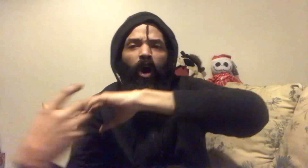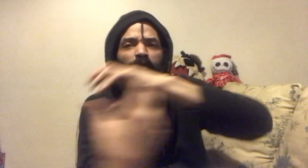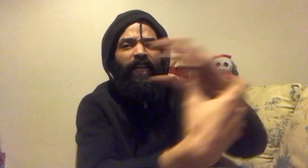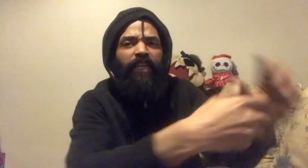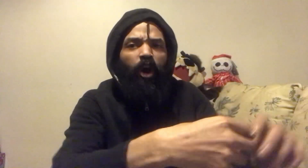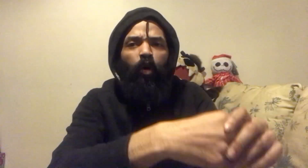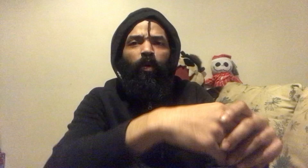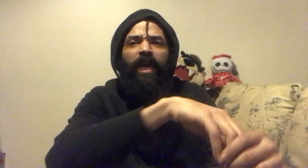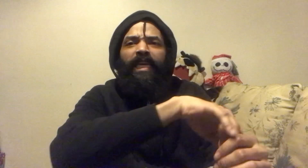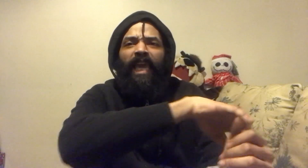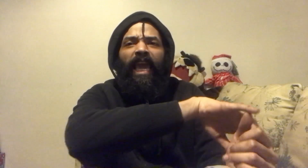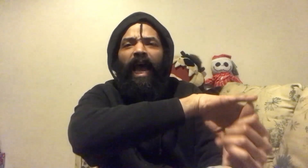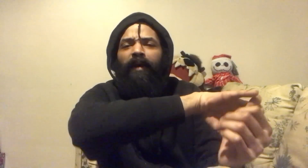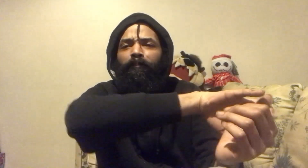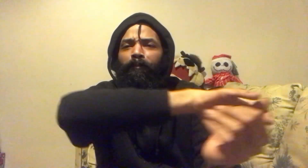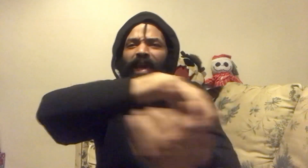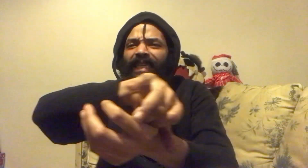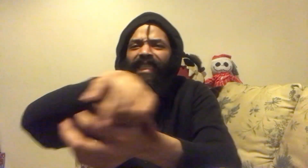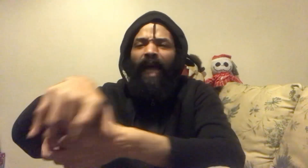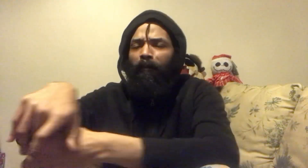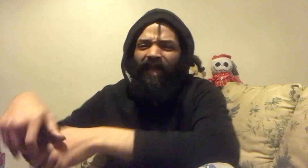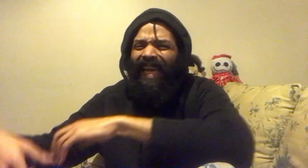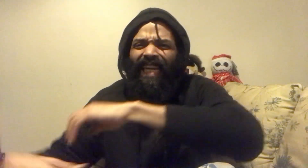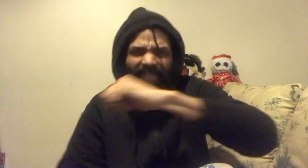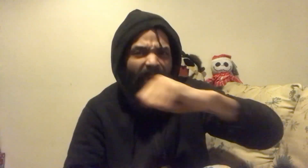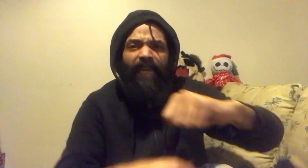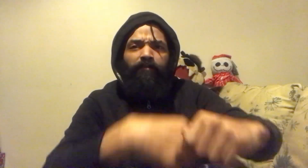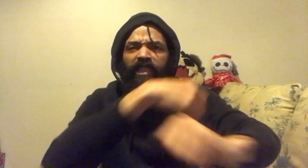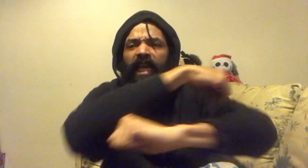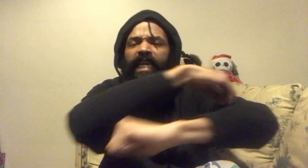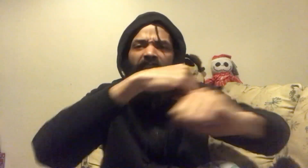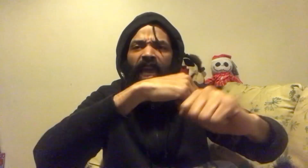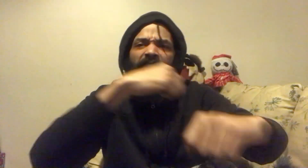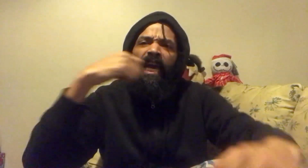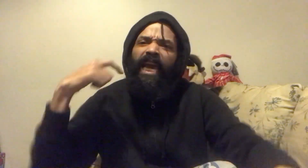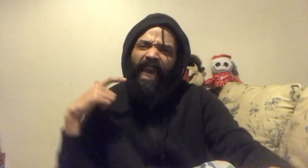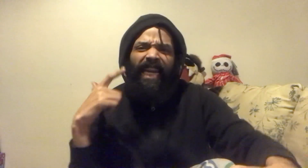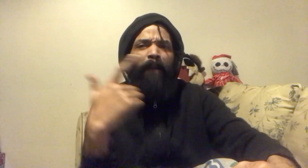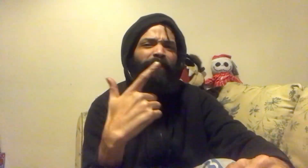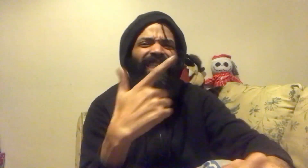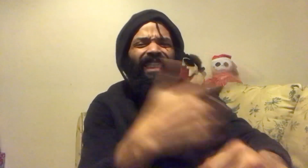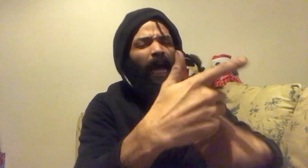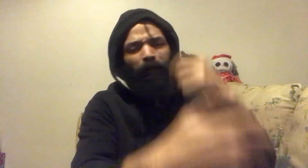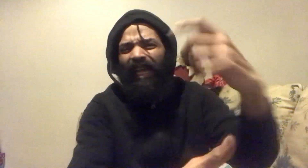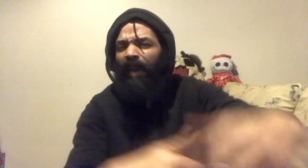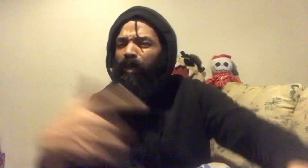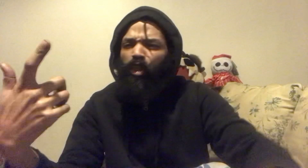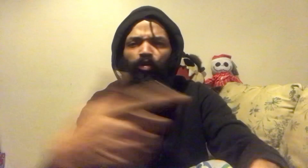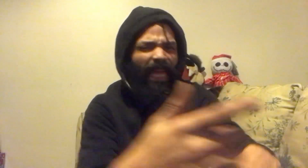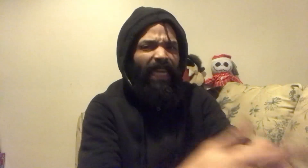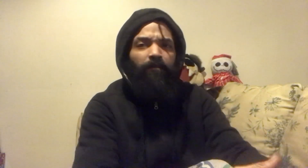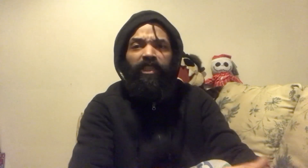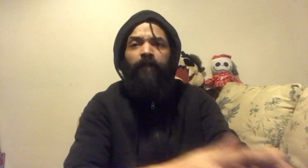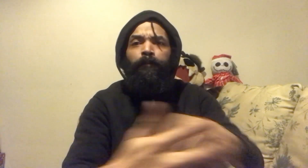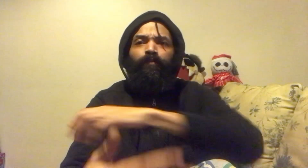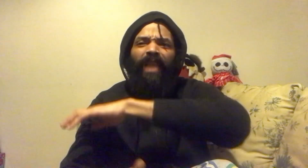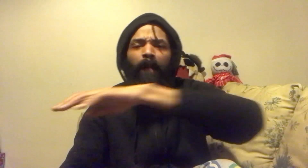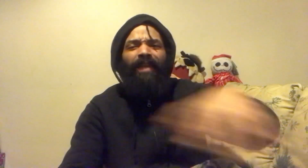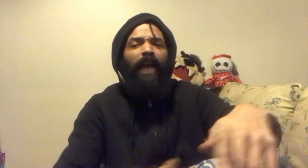already know. Yeah, I've been stopped playing the games. Yeah, and I've been stopped playing with you lanes. I'm not